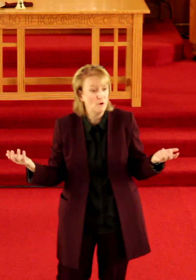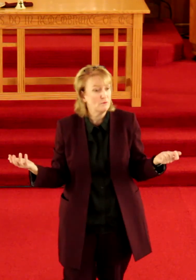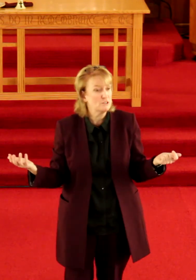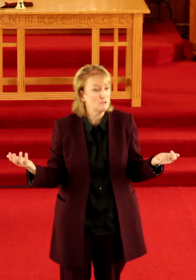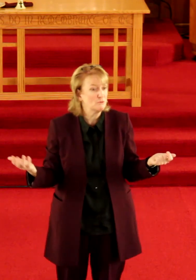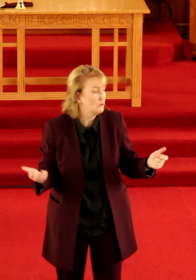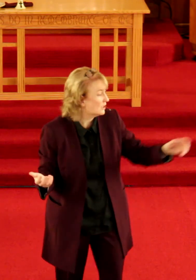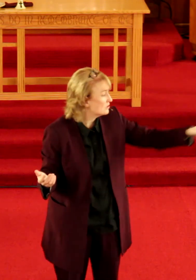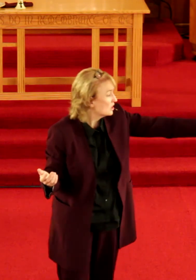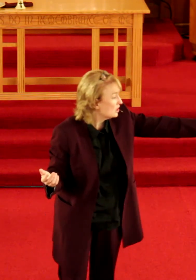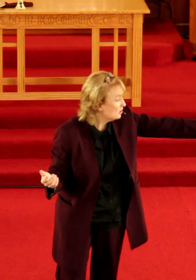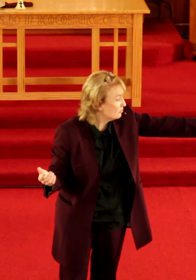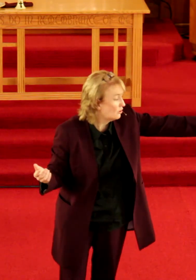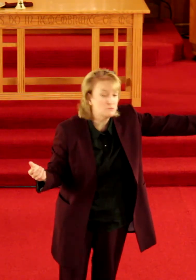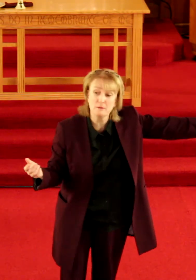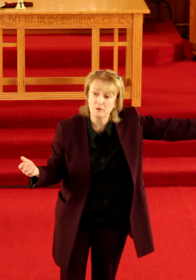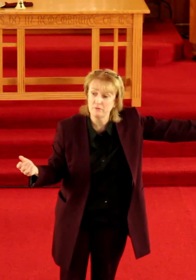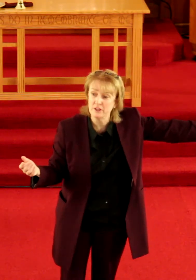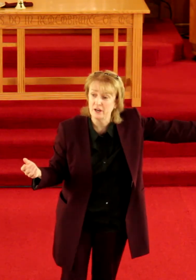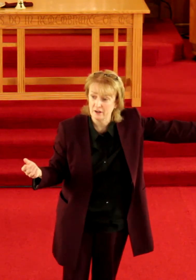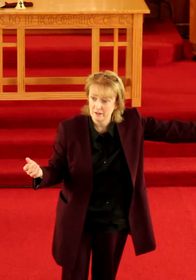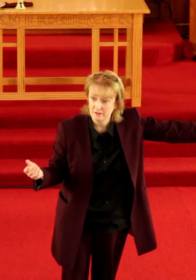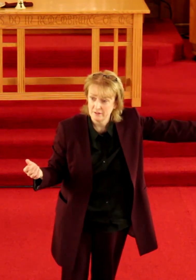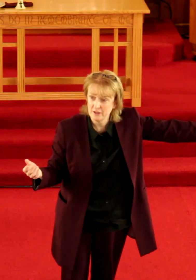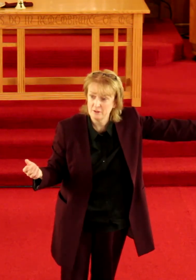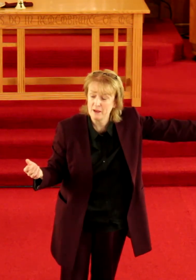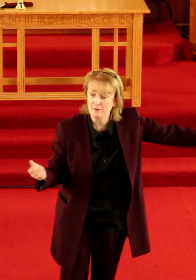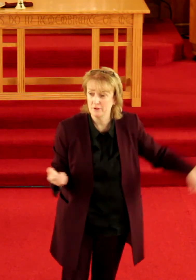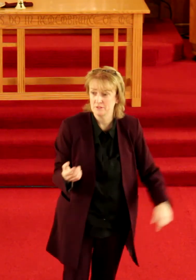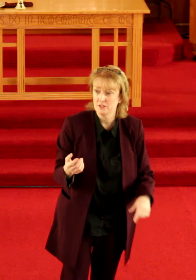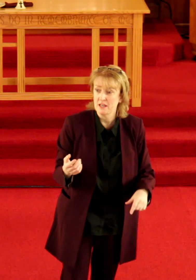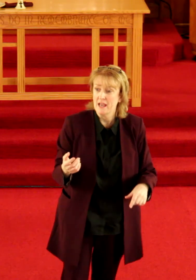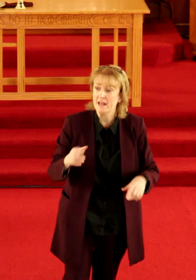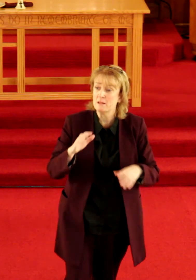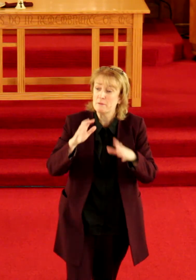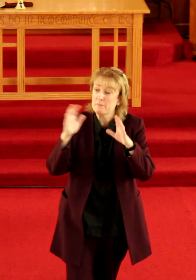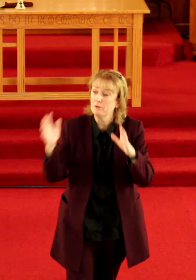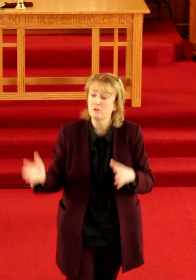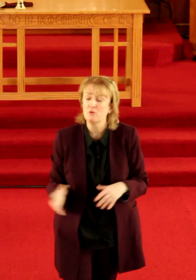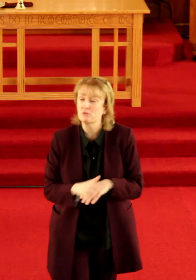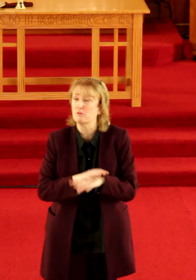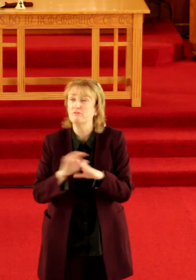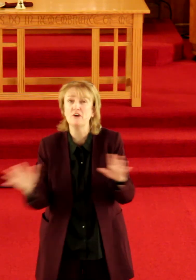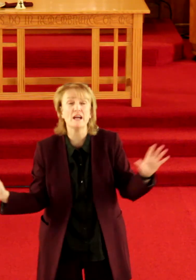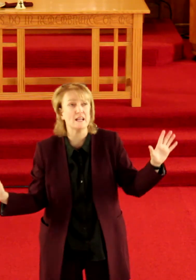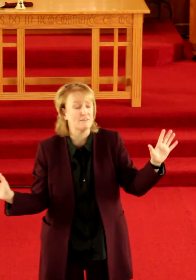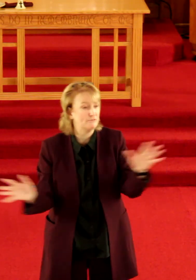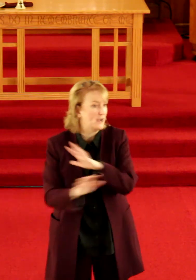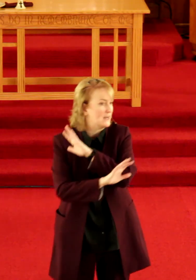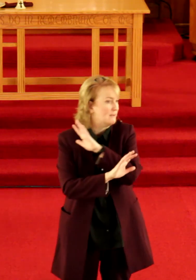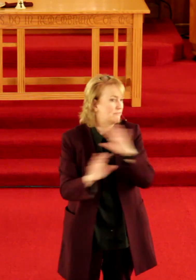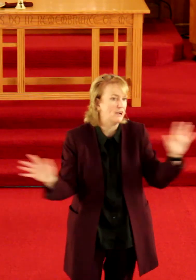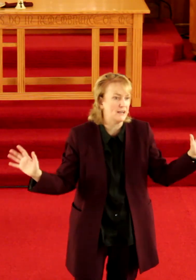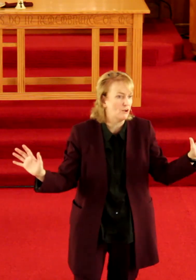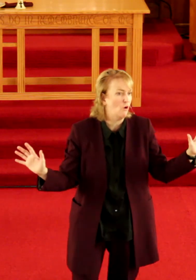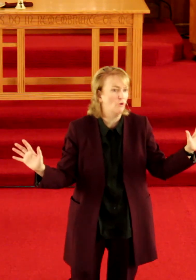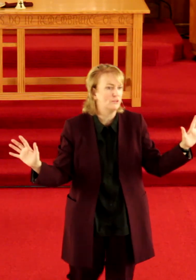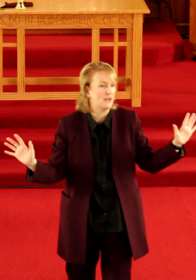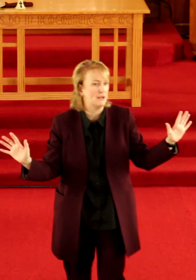what are we supposed to be doing because you know those people over there they're the bad ones and the people in corinth were fighting fighting fighting all the time